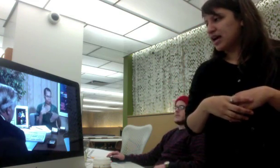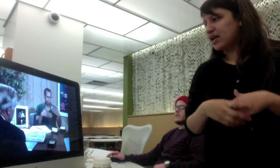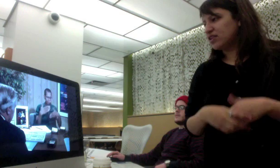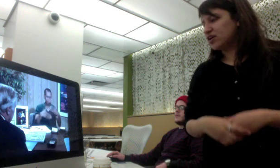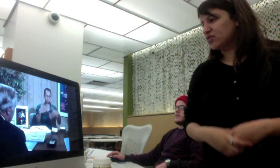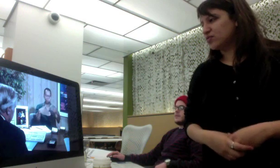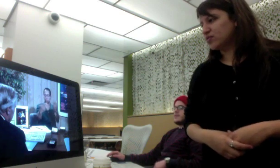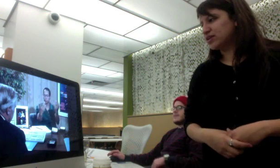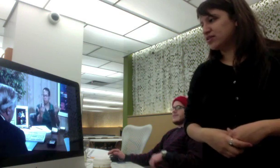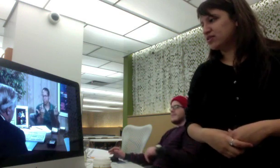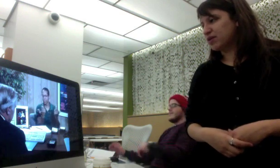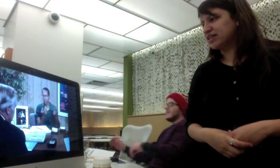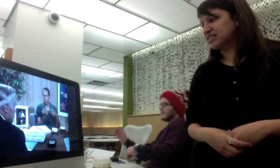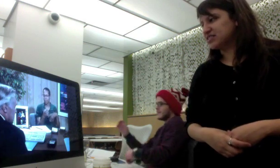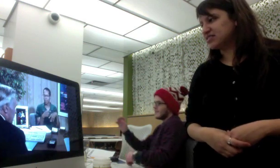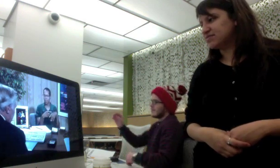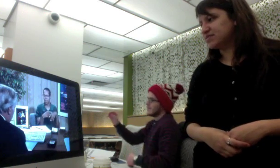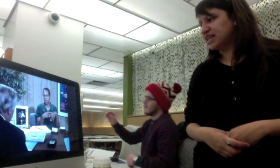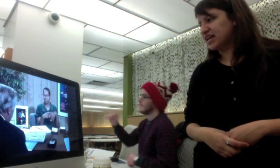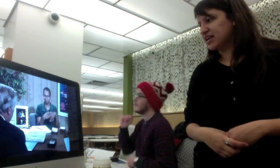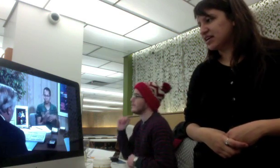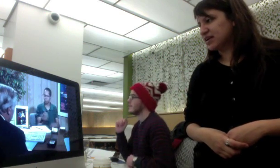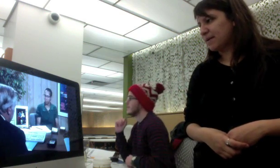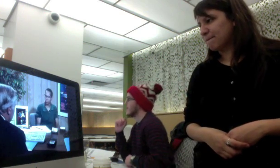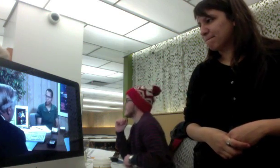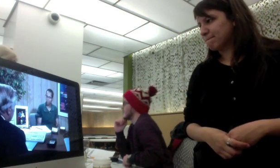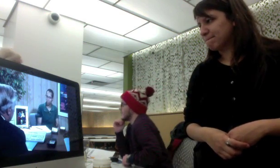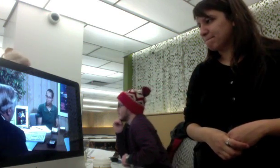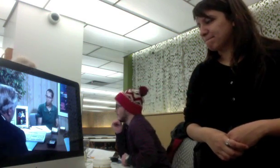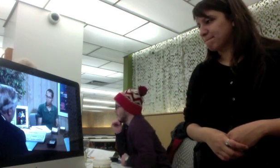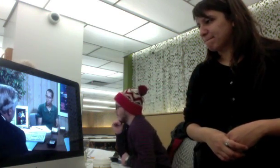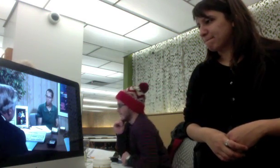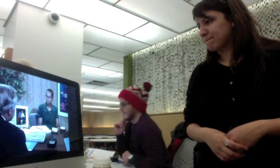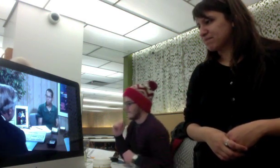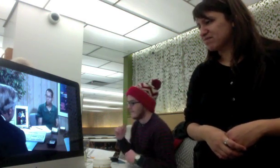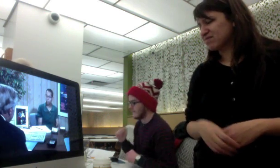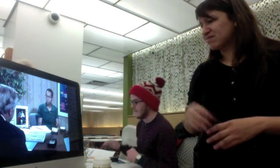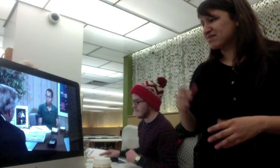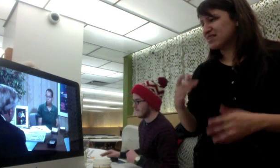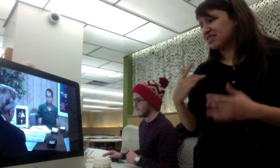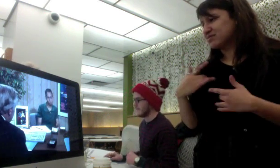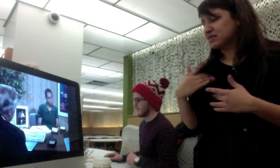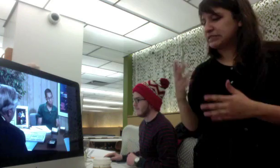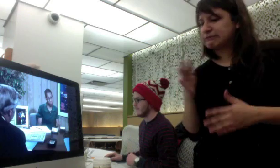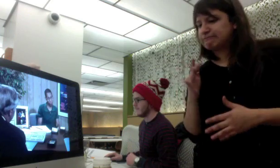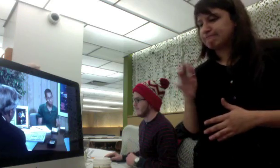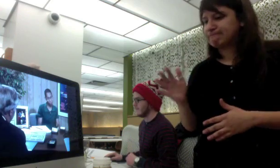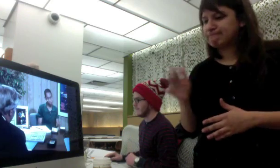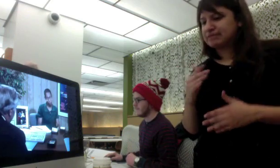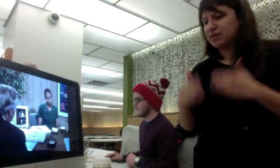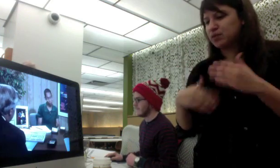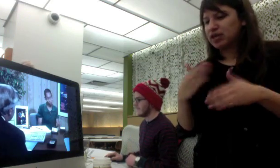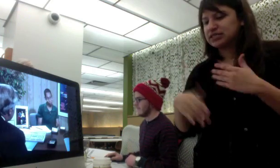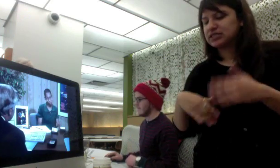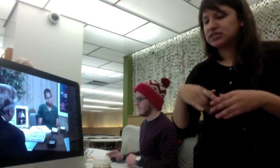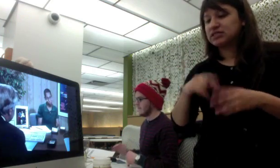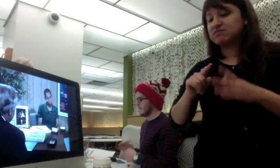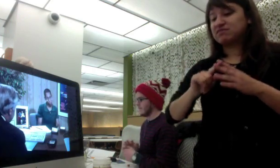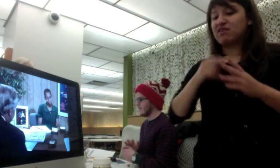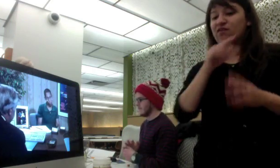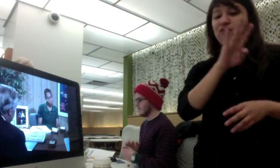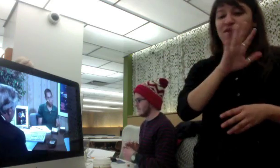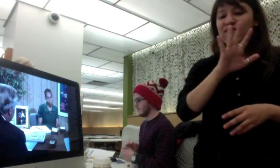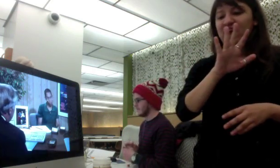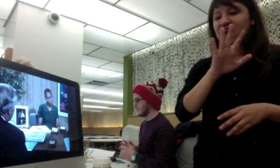how long will the process take yes it takes us someplace between 45 to 60